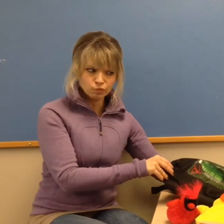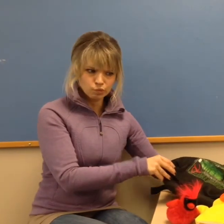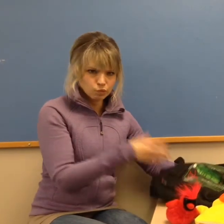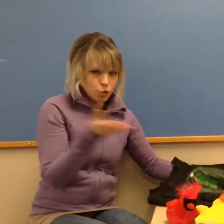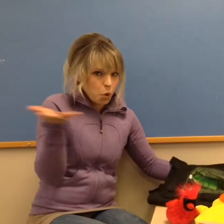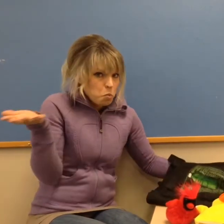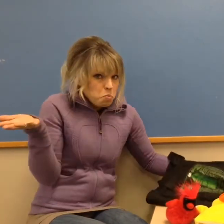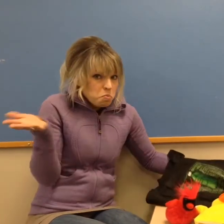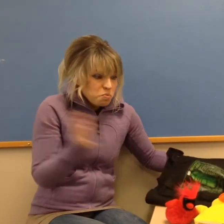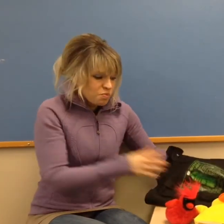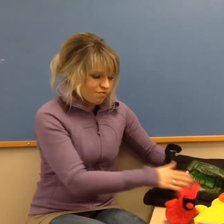What?